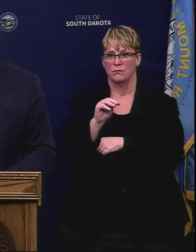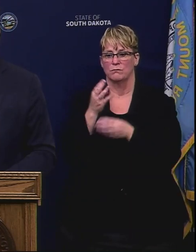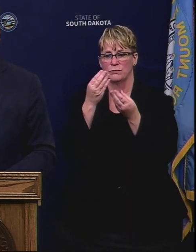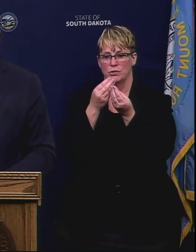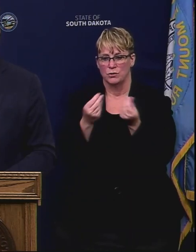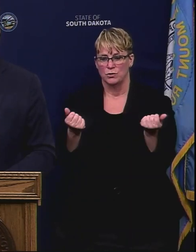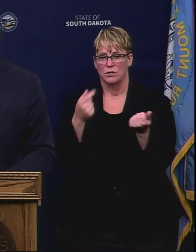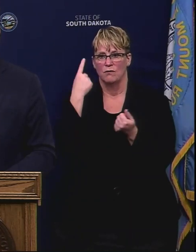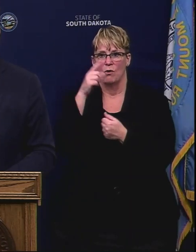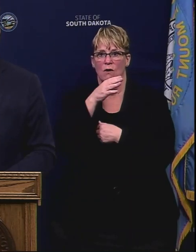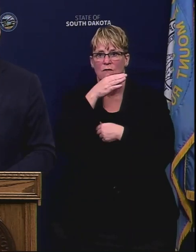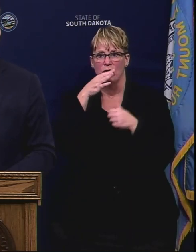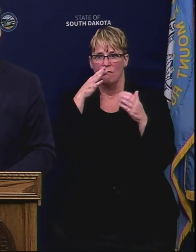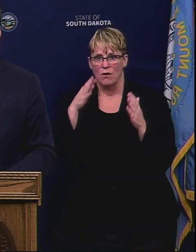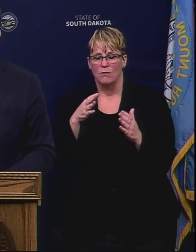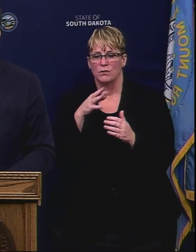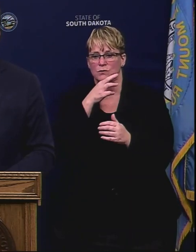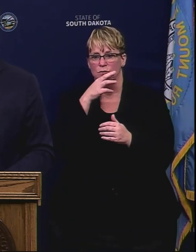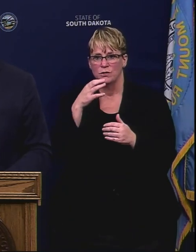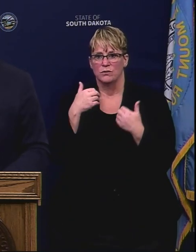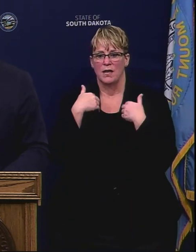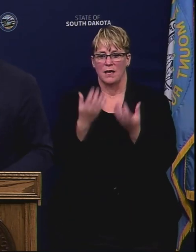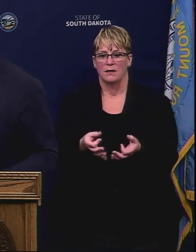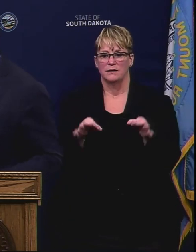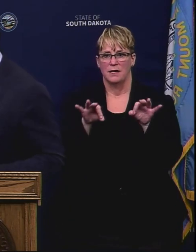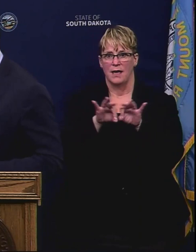producers to add value.